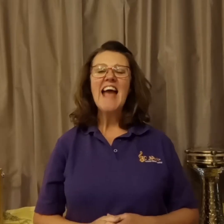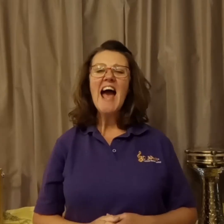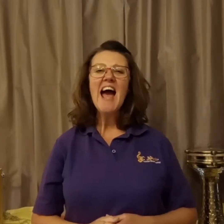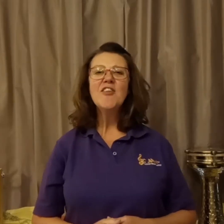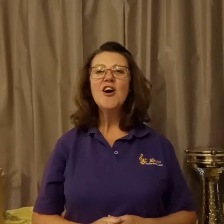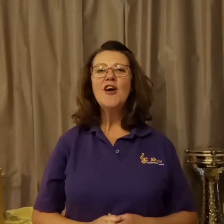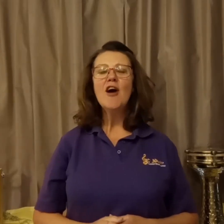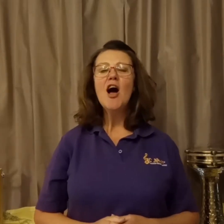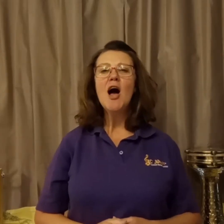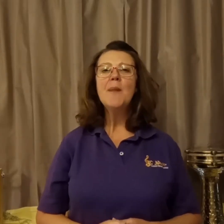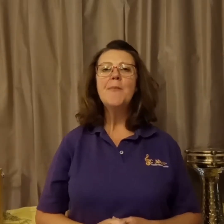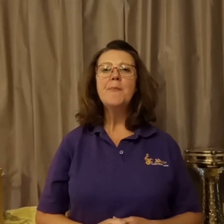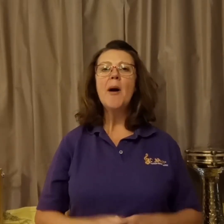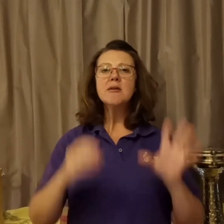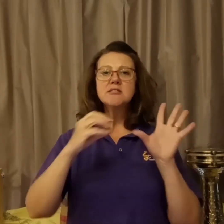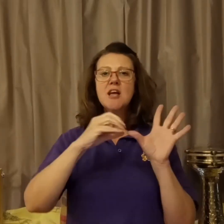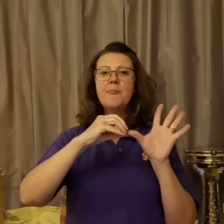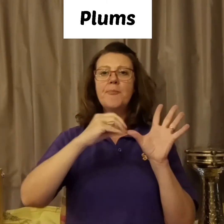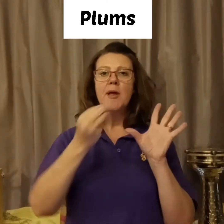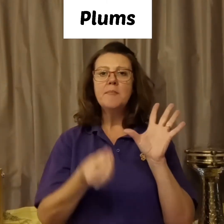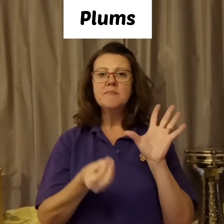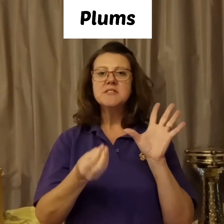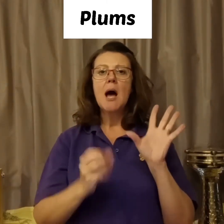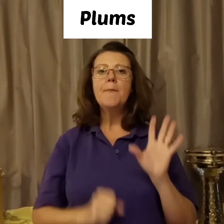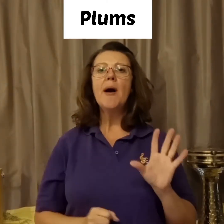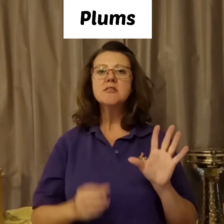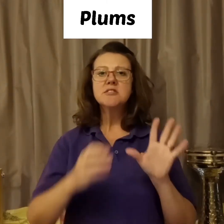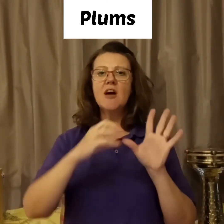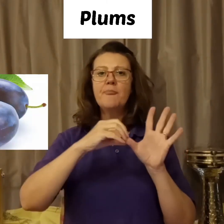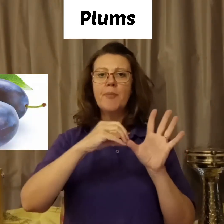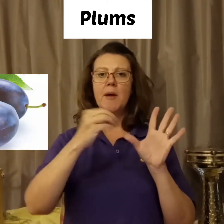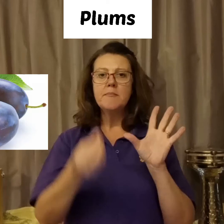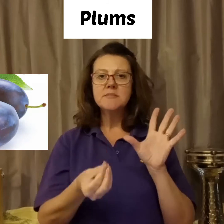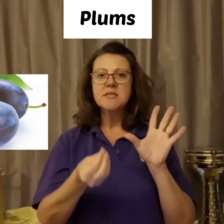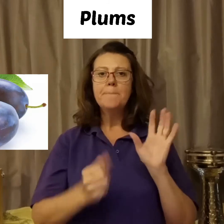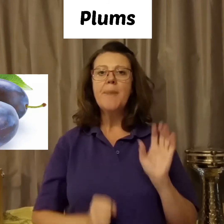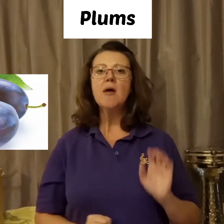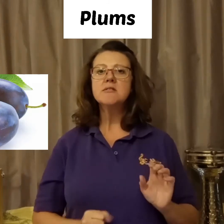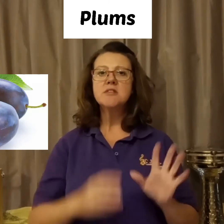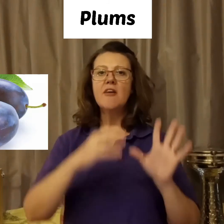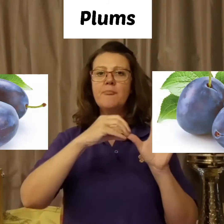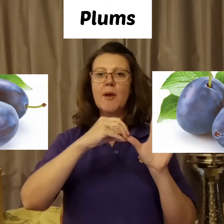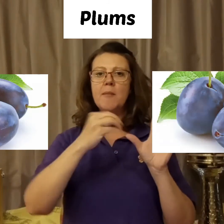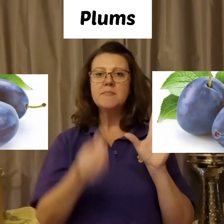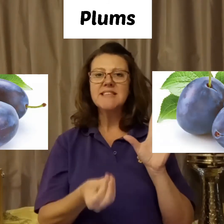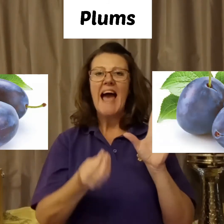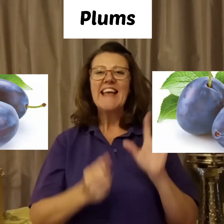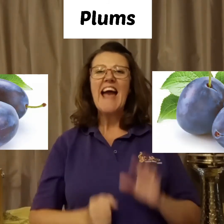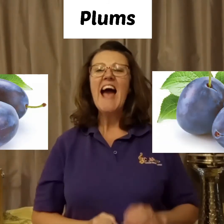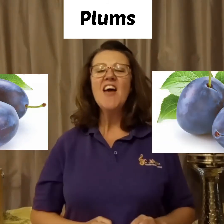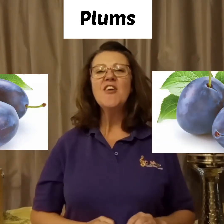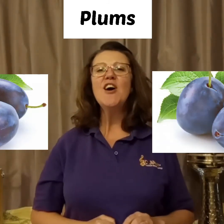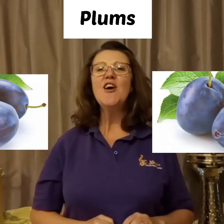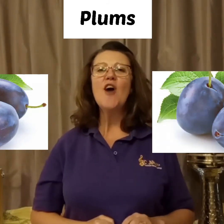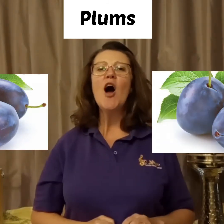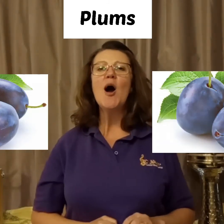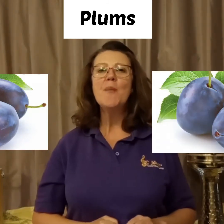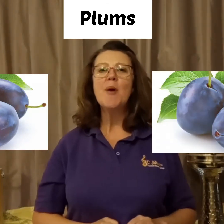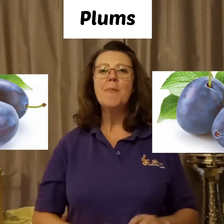Gather up a box of plums, a box of plums, a box of plums. Gather up a